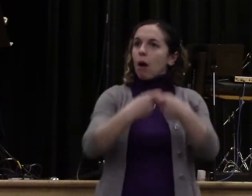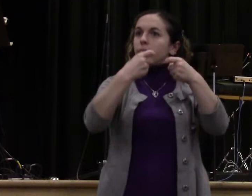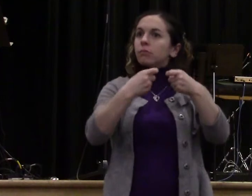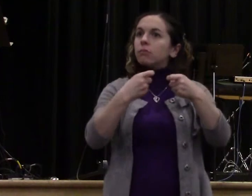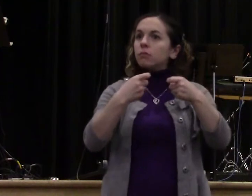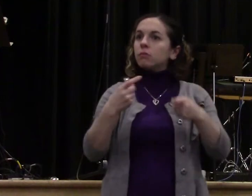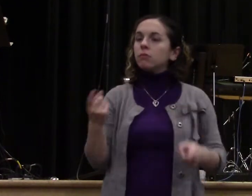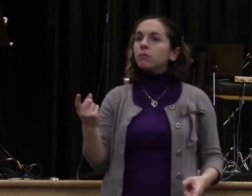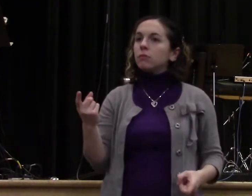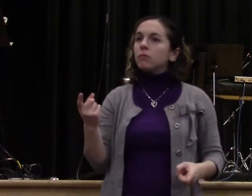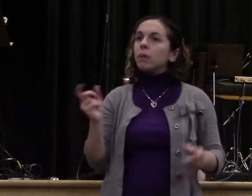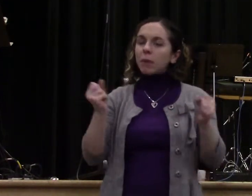but it's God's plan.